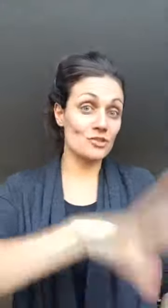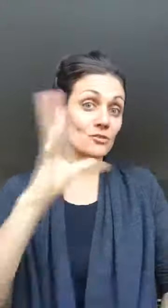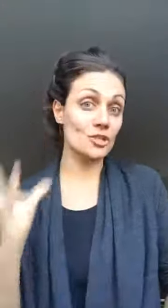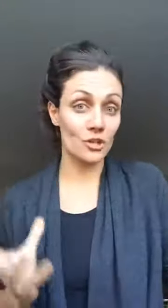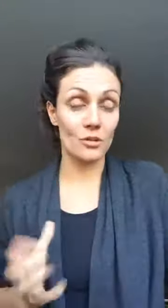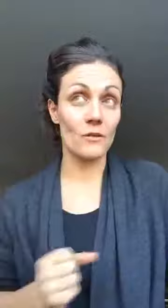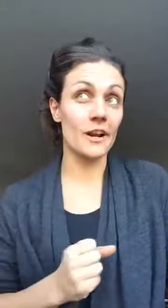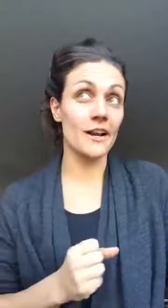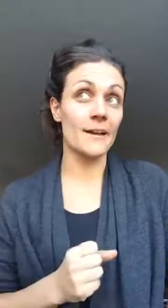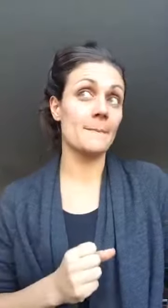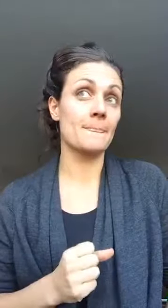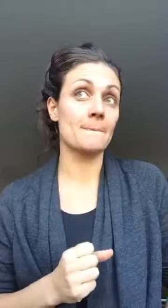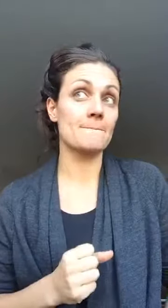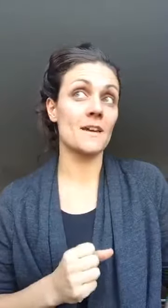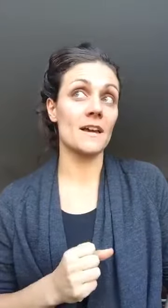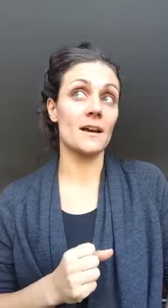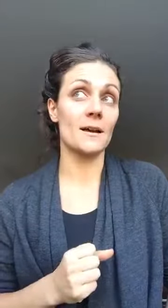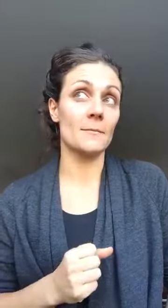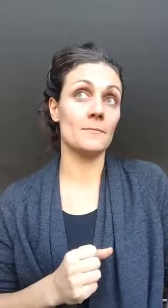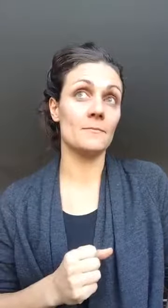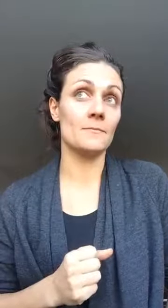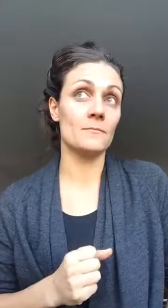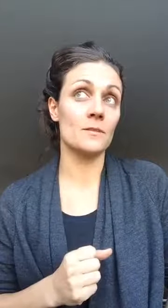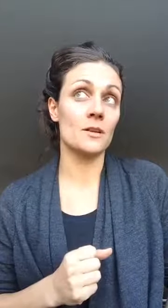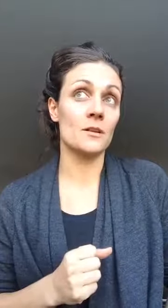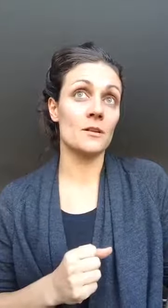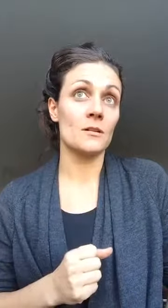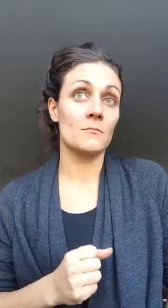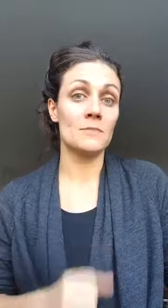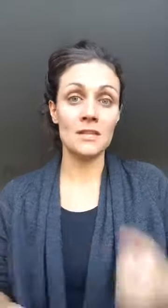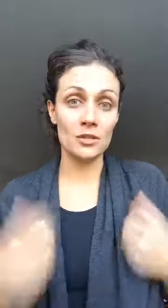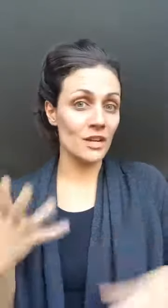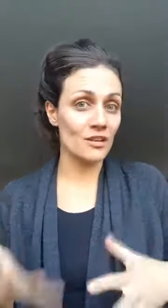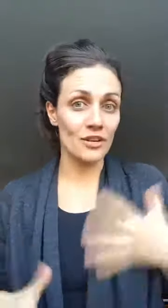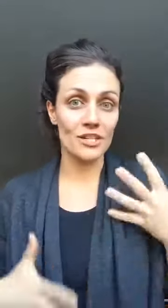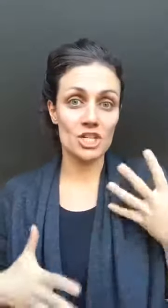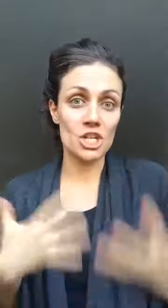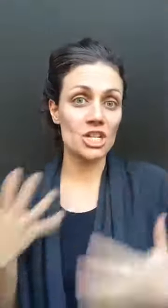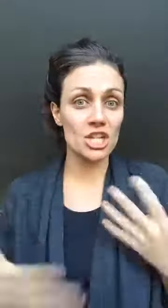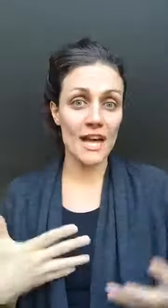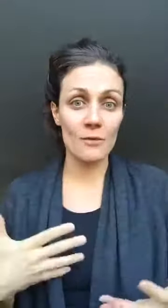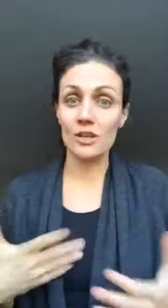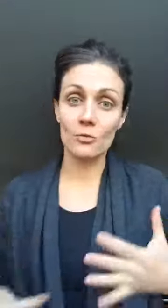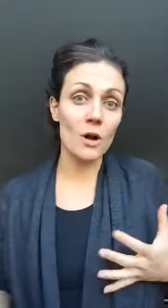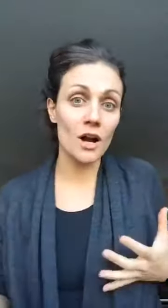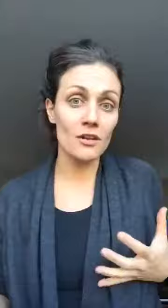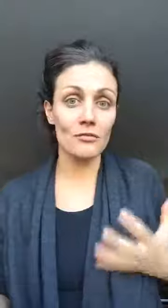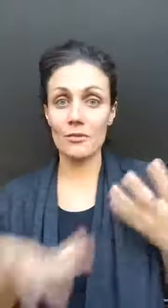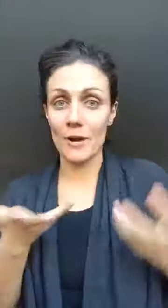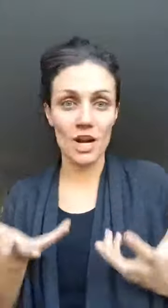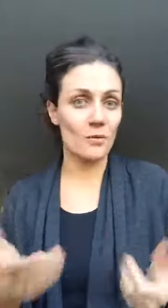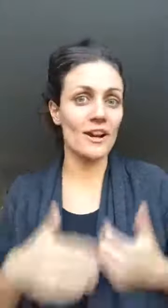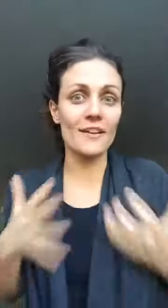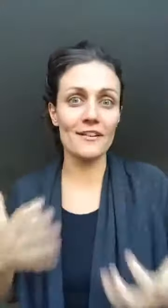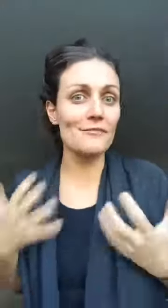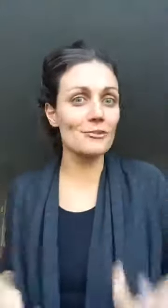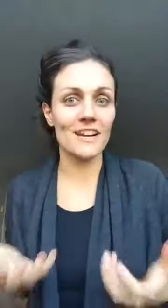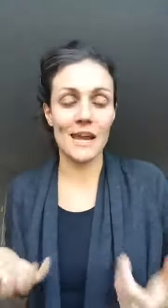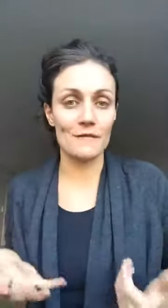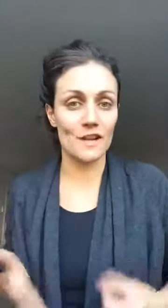social or a meet and greet or a chit chat when you walk through the park whatever however you want to get in front of